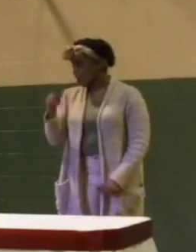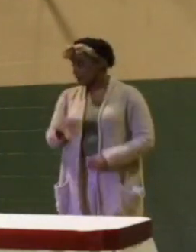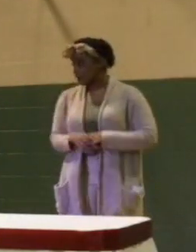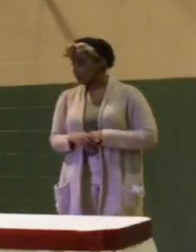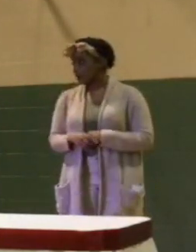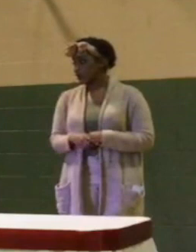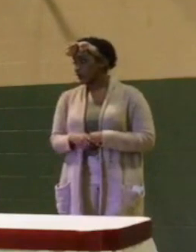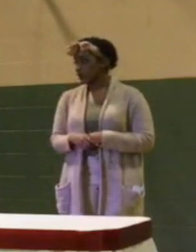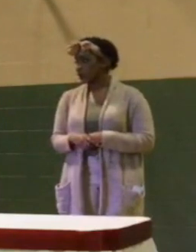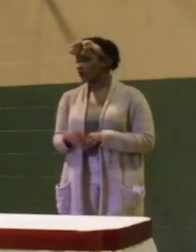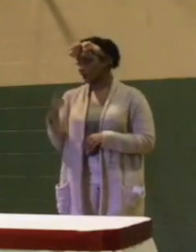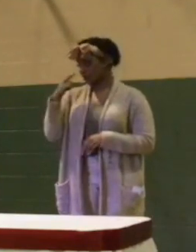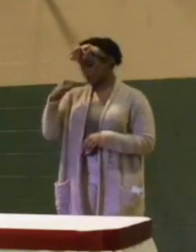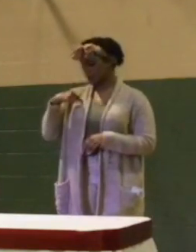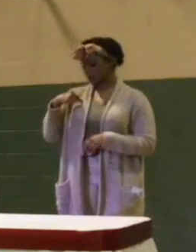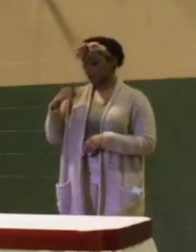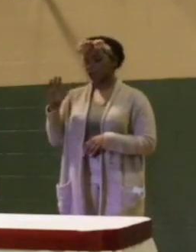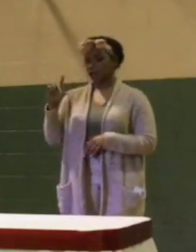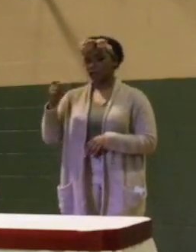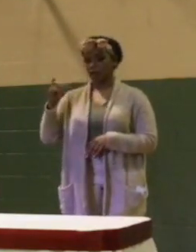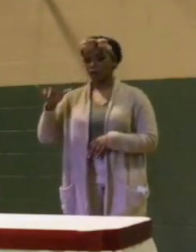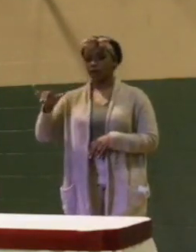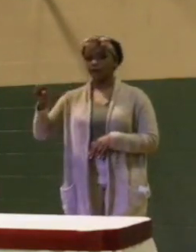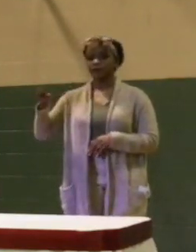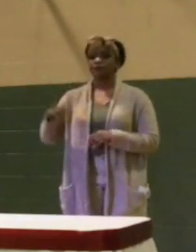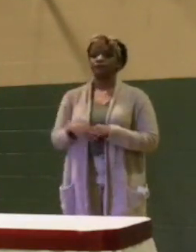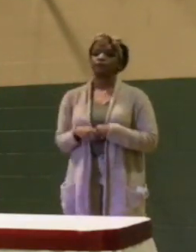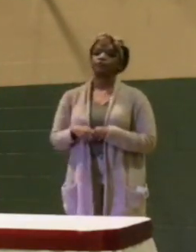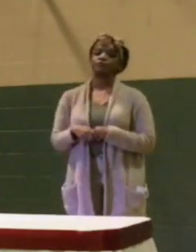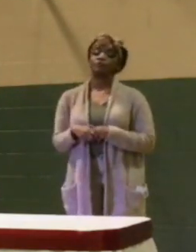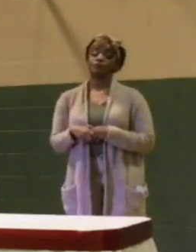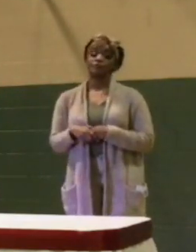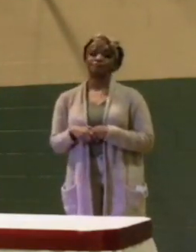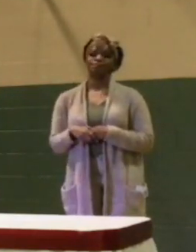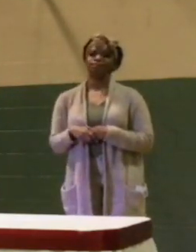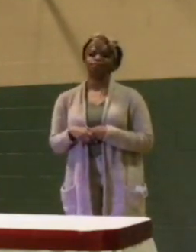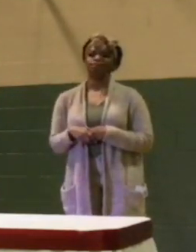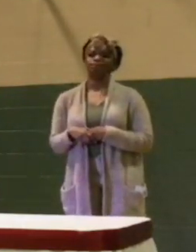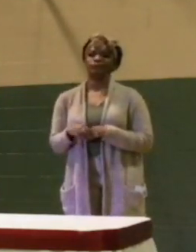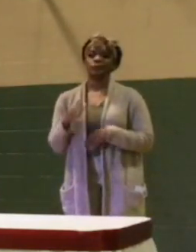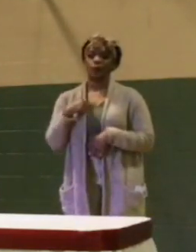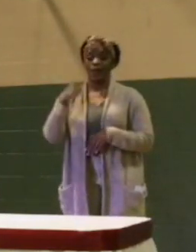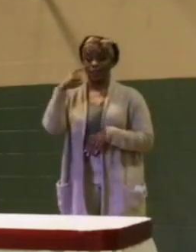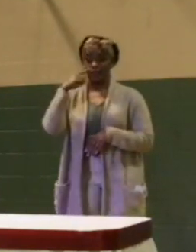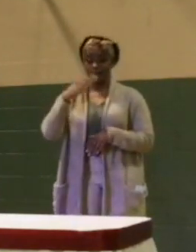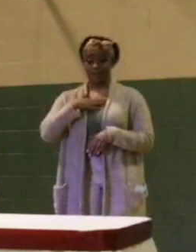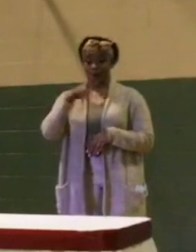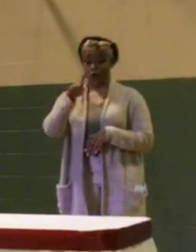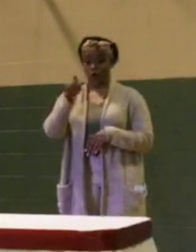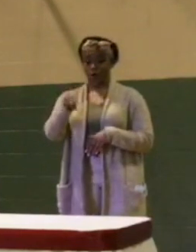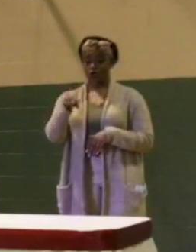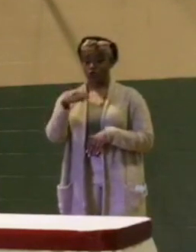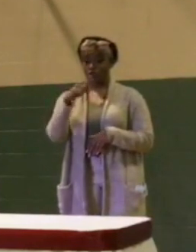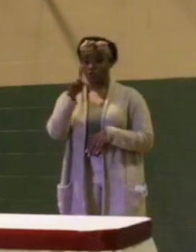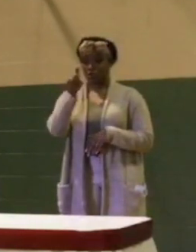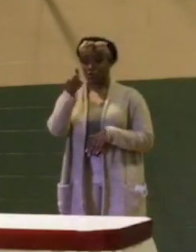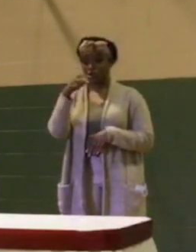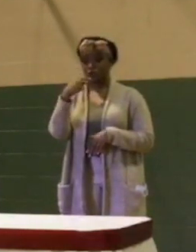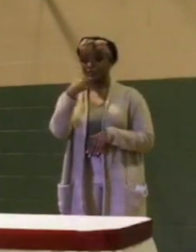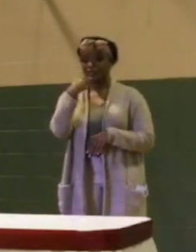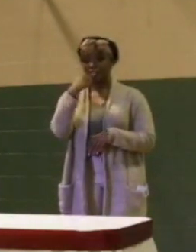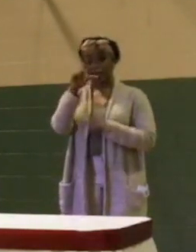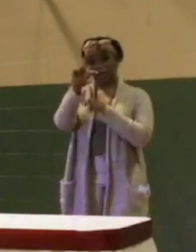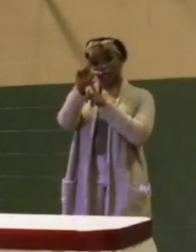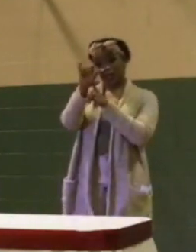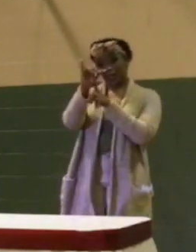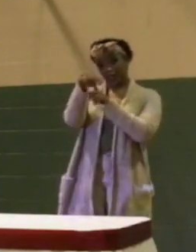I think I'm first. Ms. Galloway? So I think my question would be, are we just saying that liquor can't